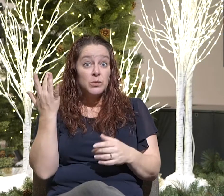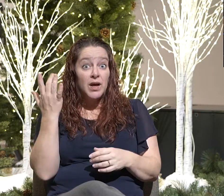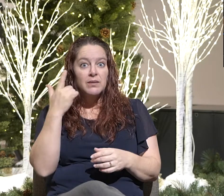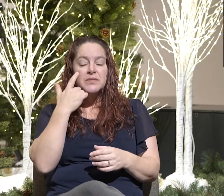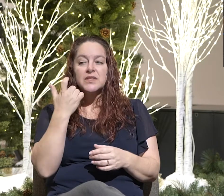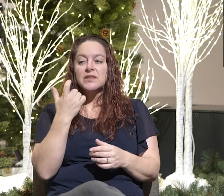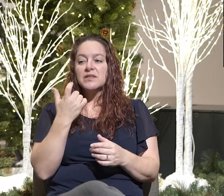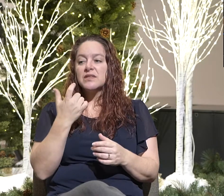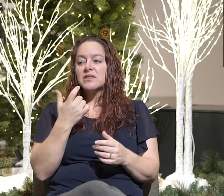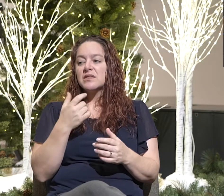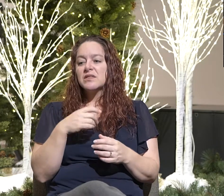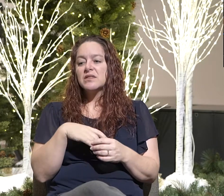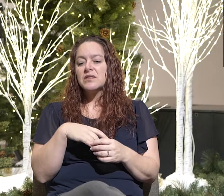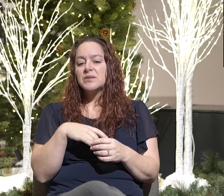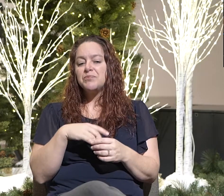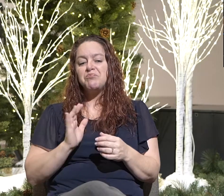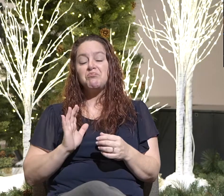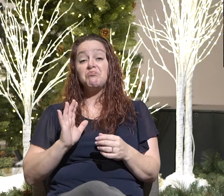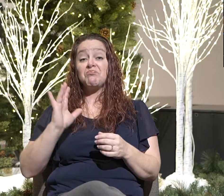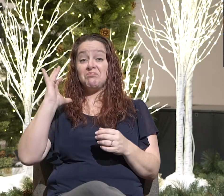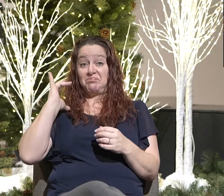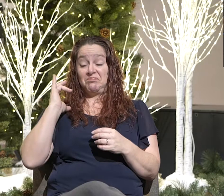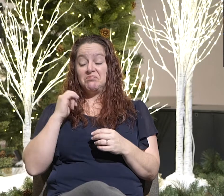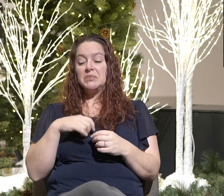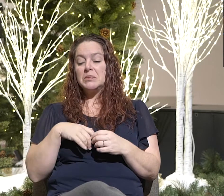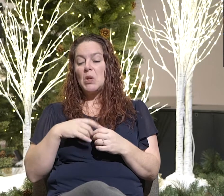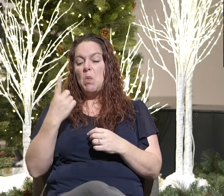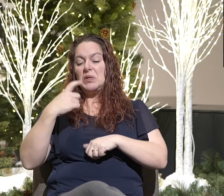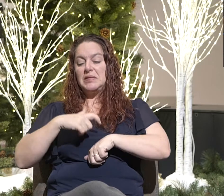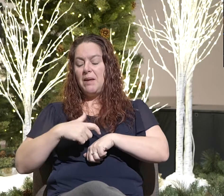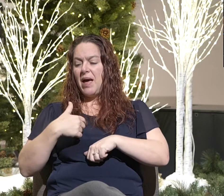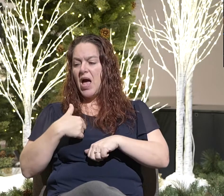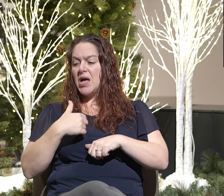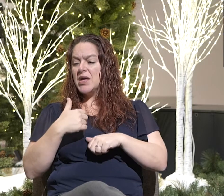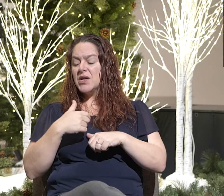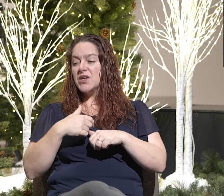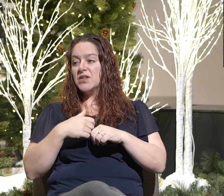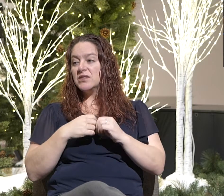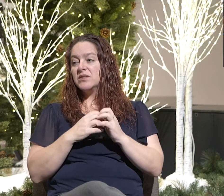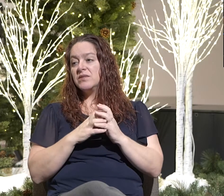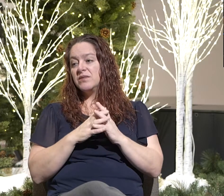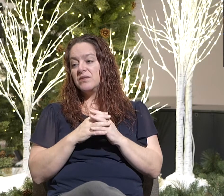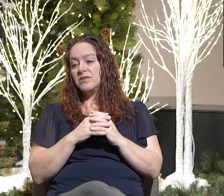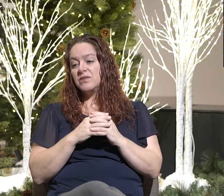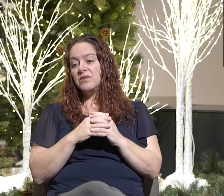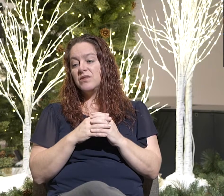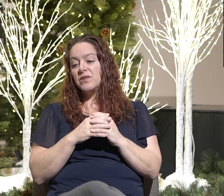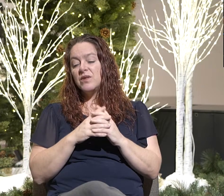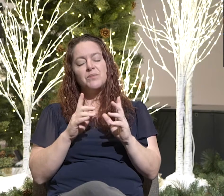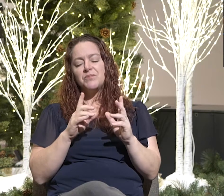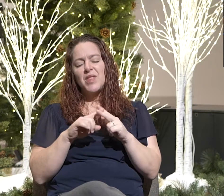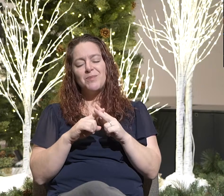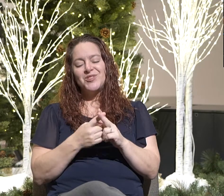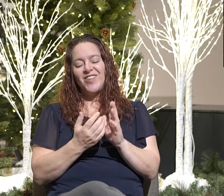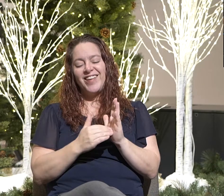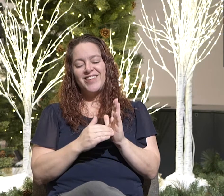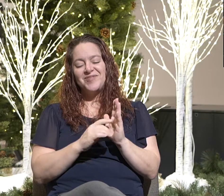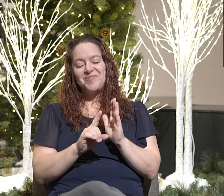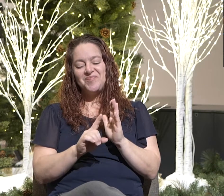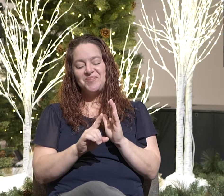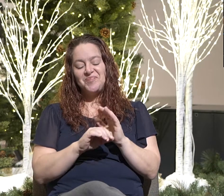at one point, I was thinking, or let me start over on that.